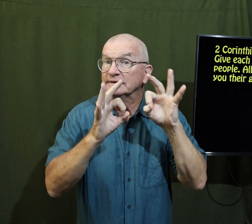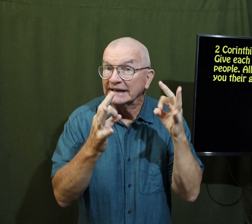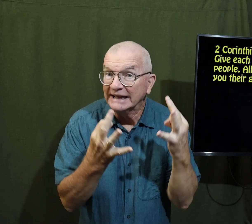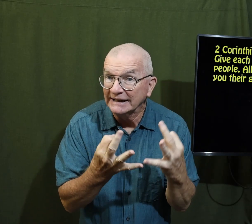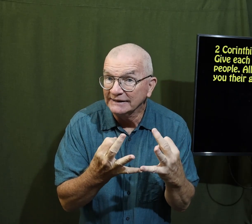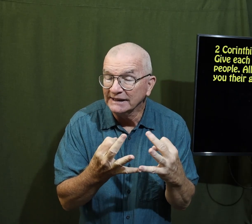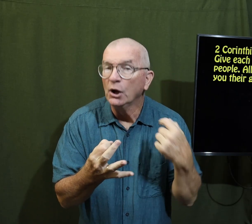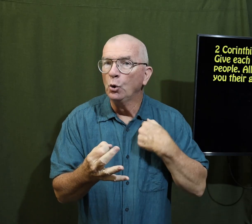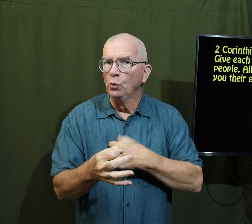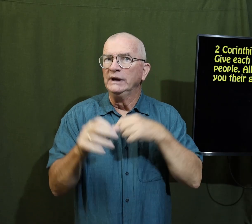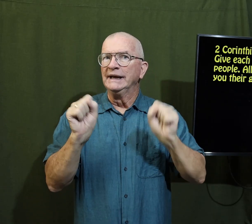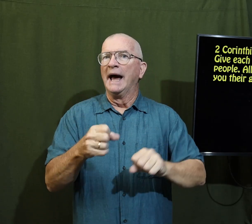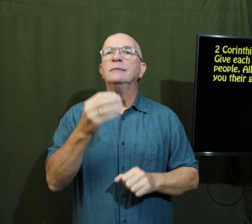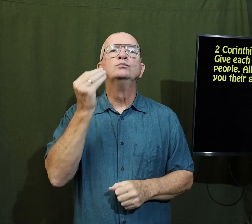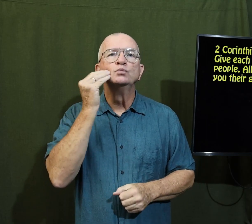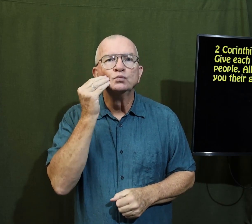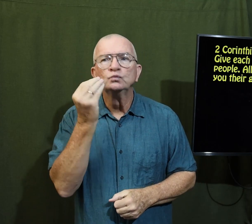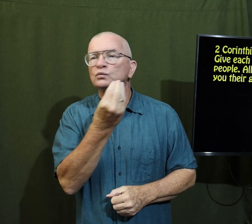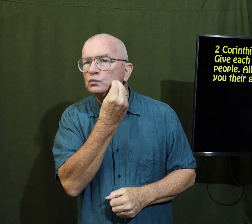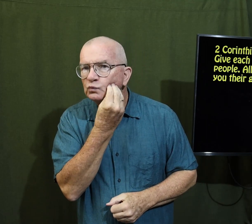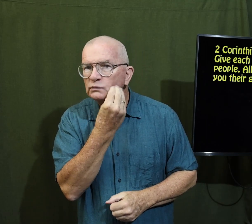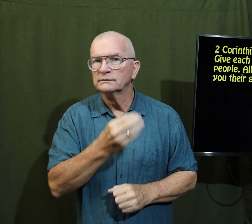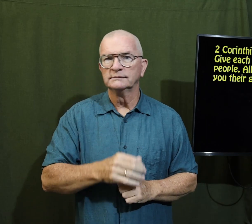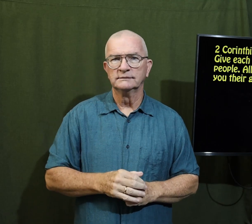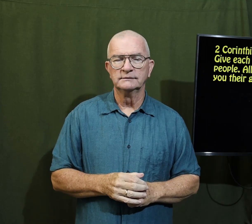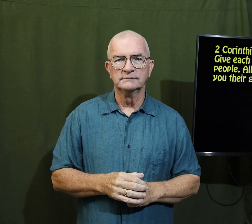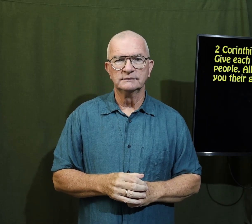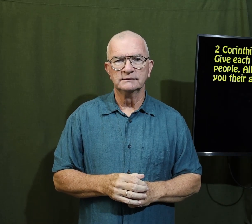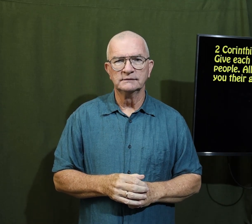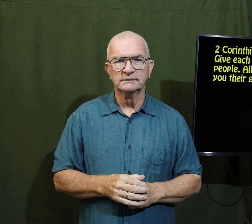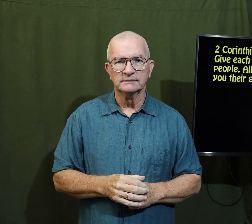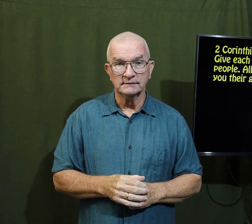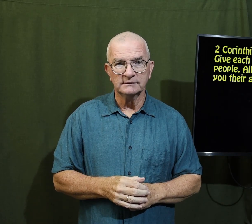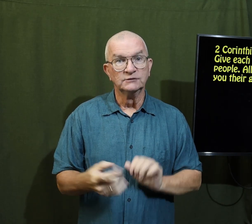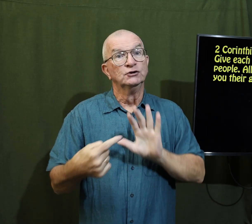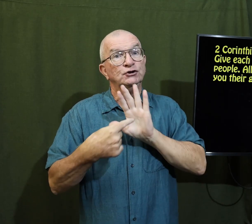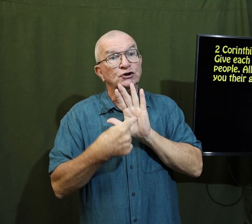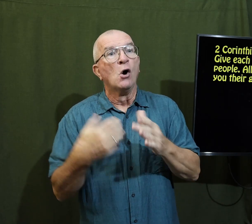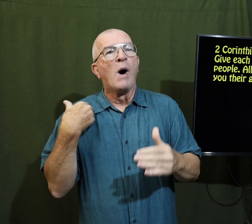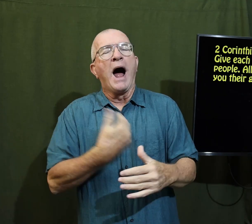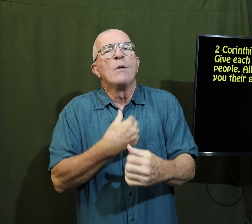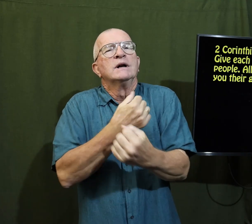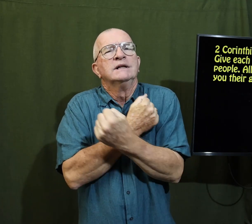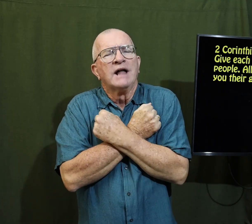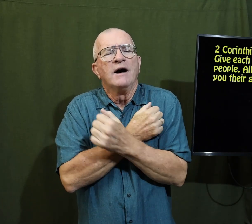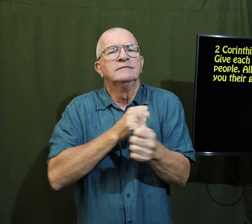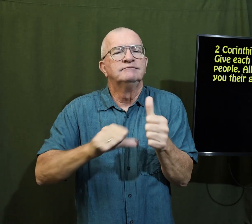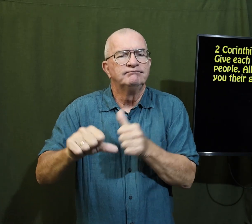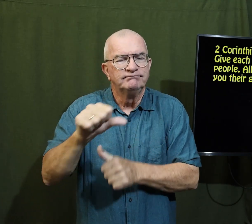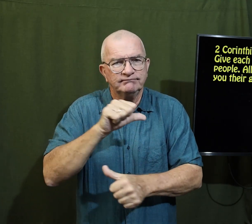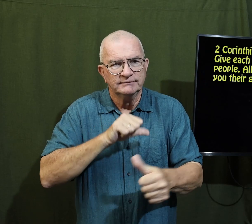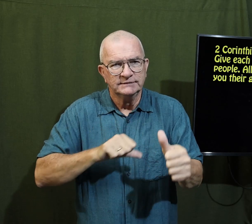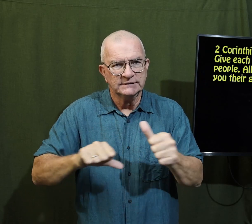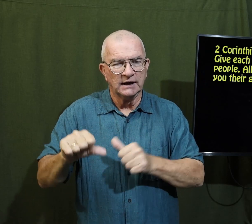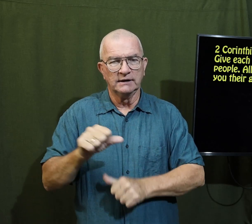as a family we can kiss each other on the cheek to show how we love each other